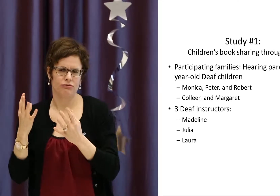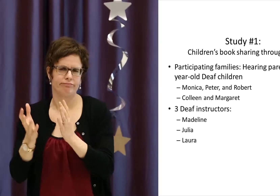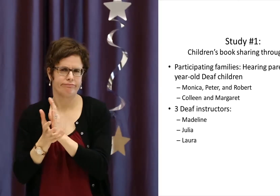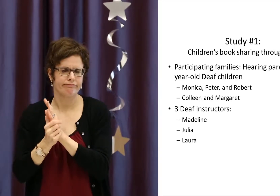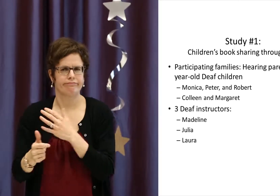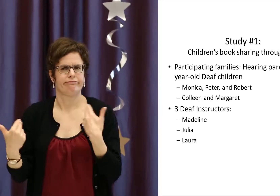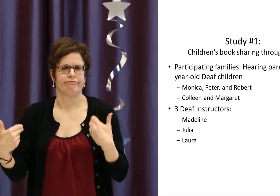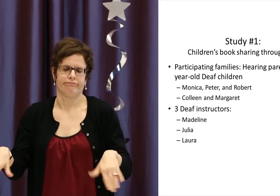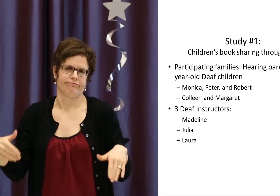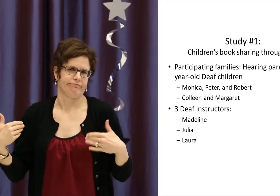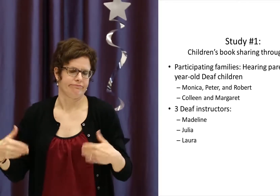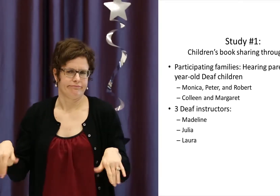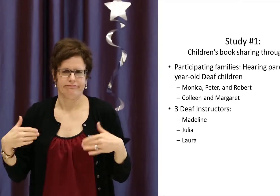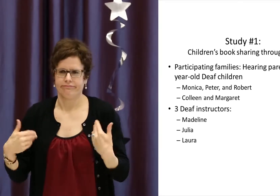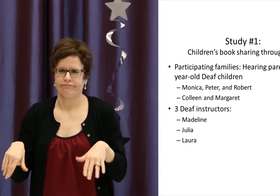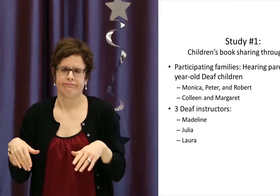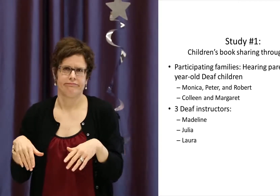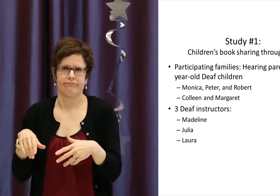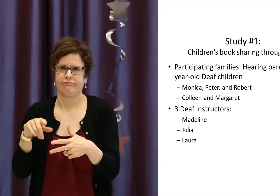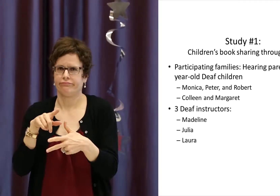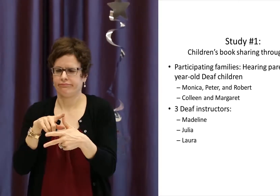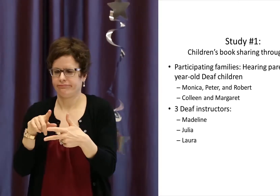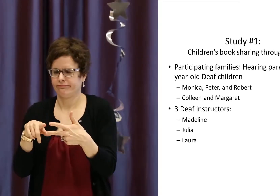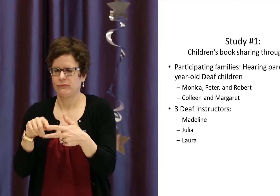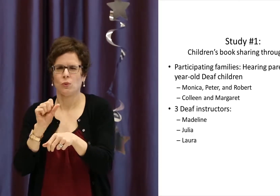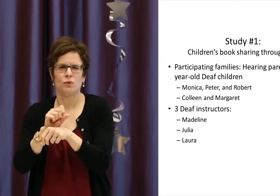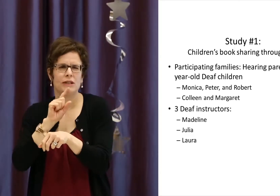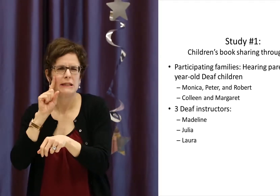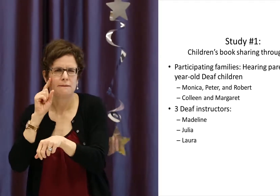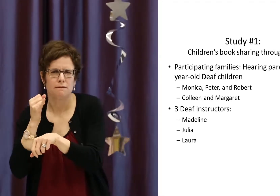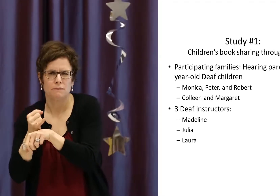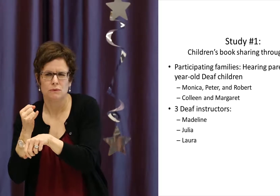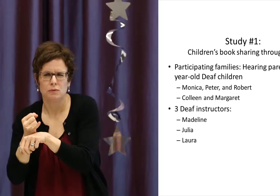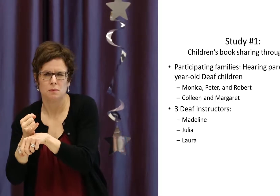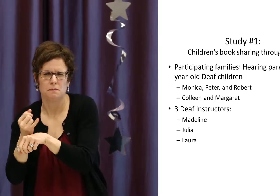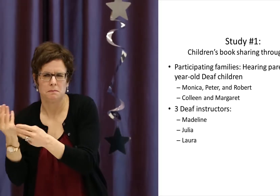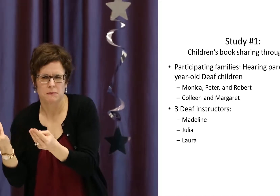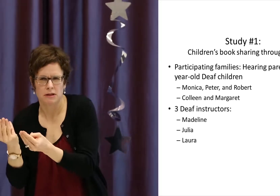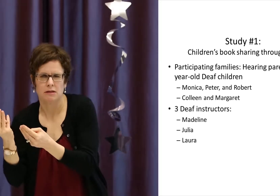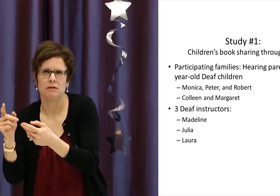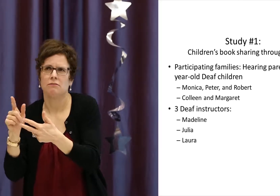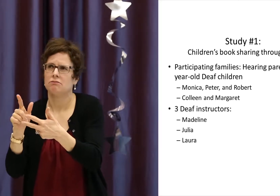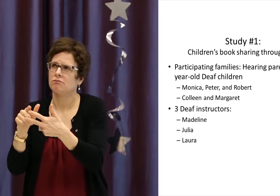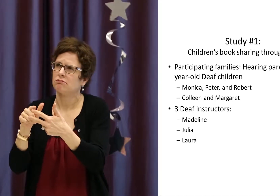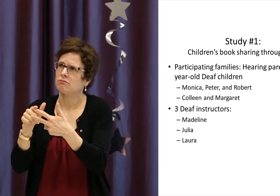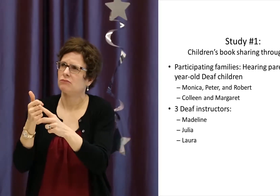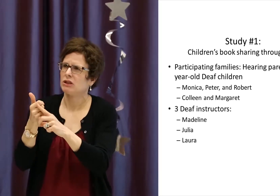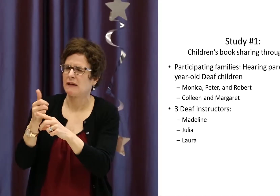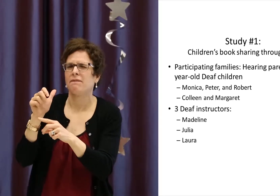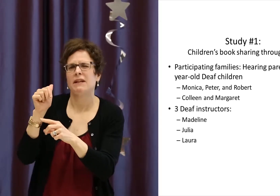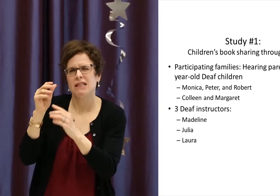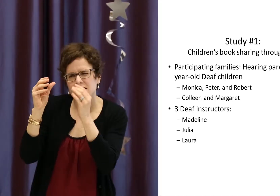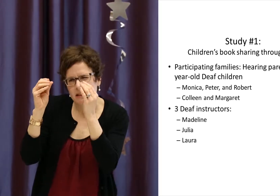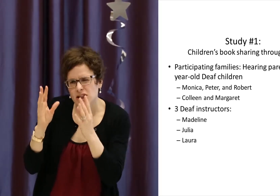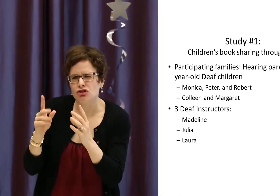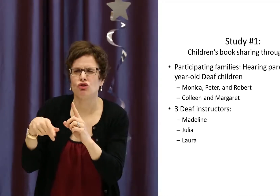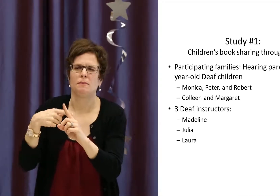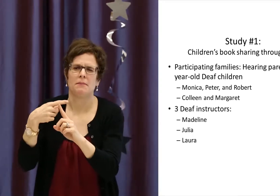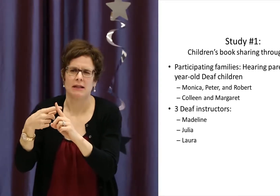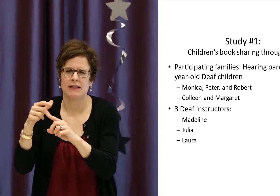There were a number of deaf instructors that were hired in this study. Some of them worked at the deaf school in Milton. One of